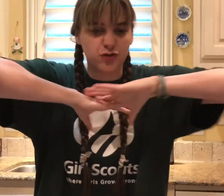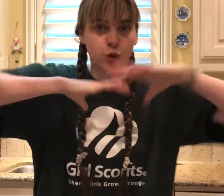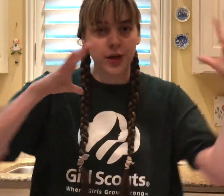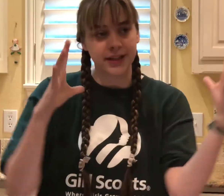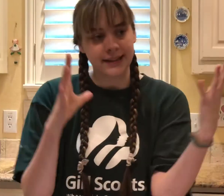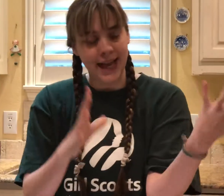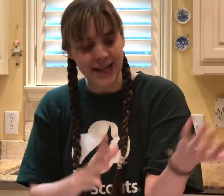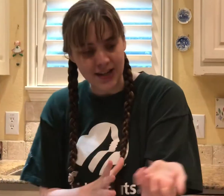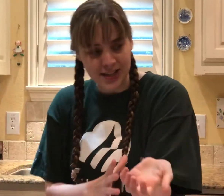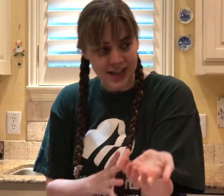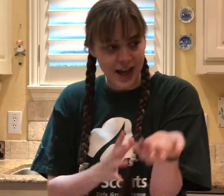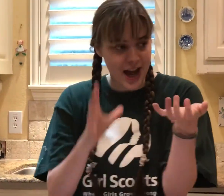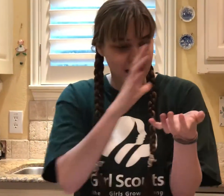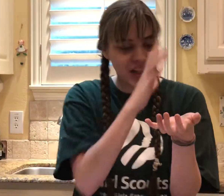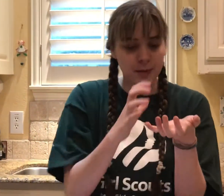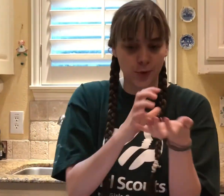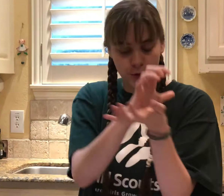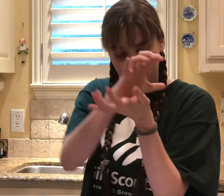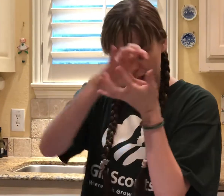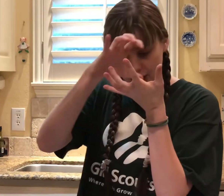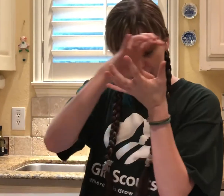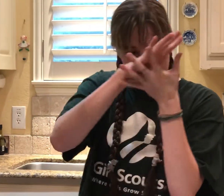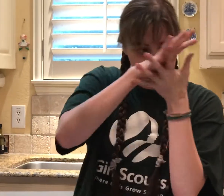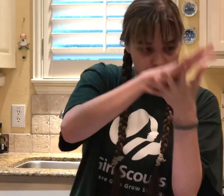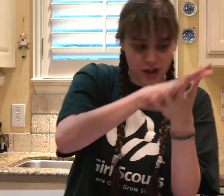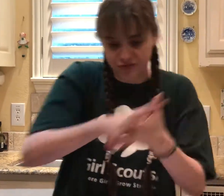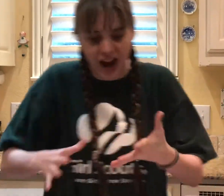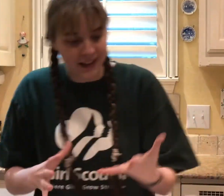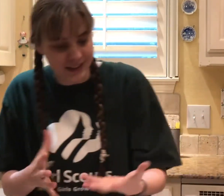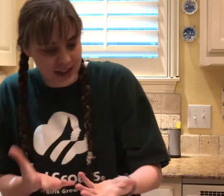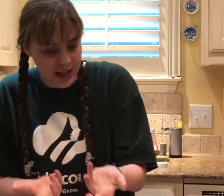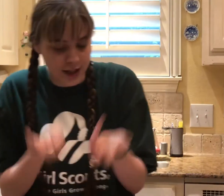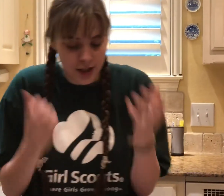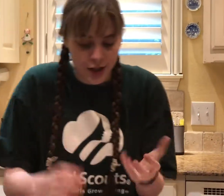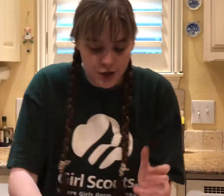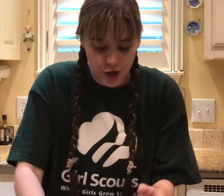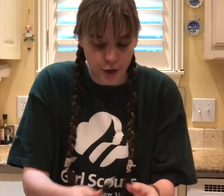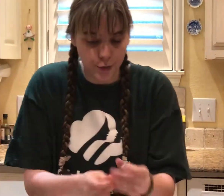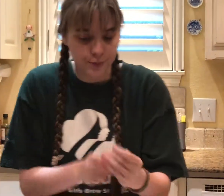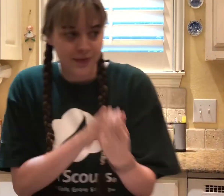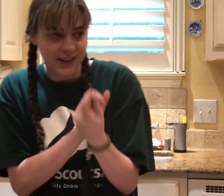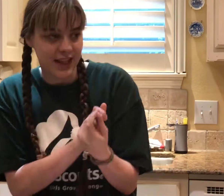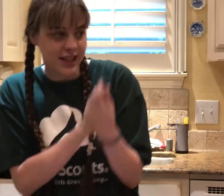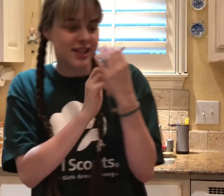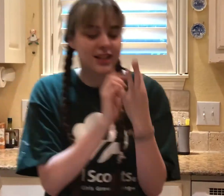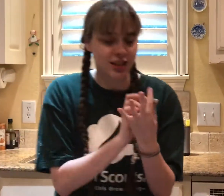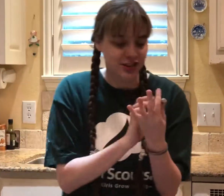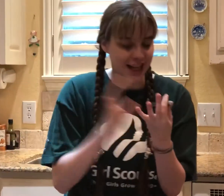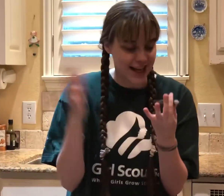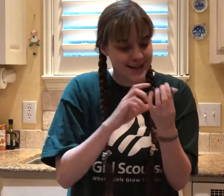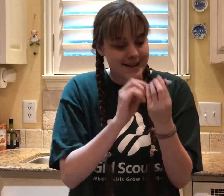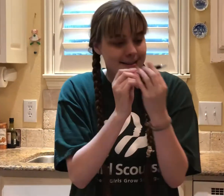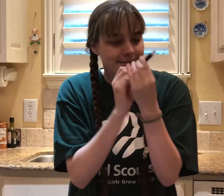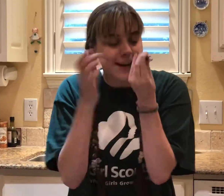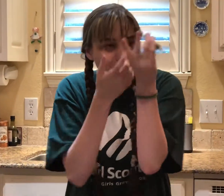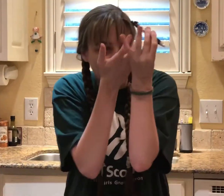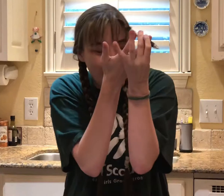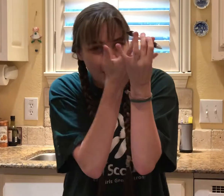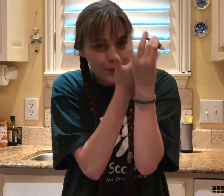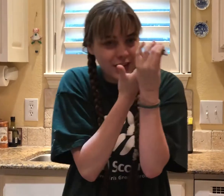40 legs and how they move I think is just fascinating so say this is their leg right on the bottom there's